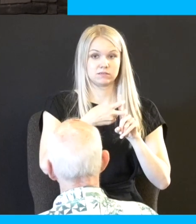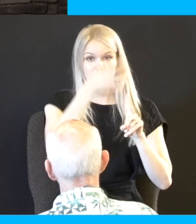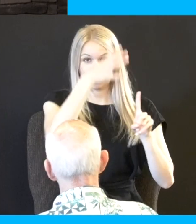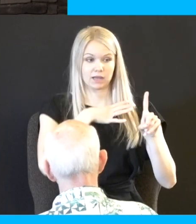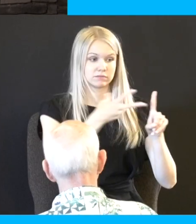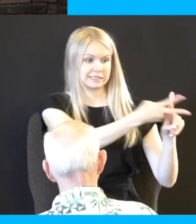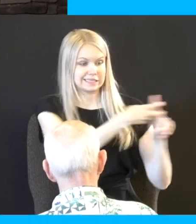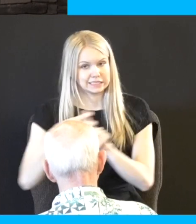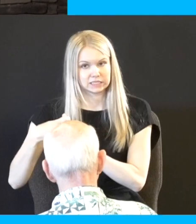kidnapping this side got it